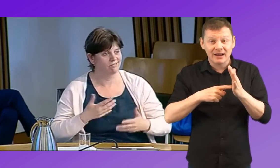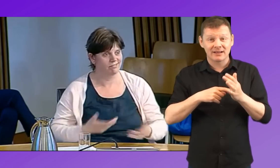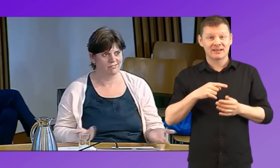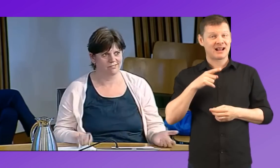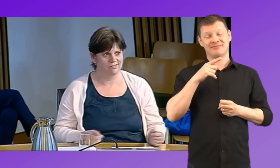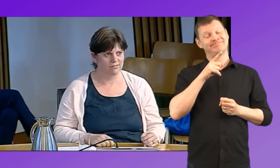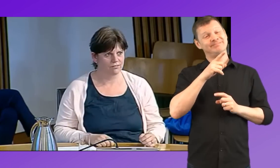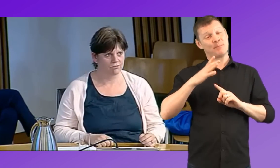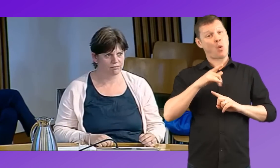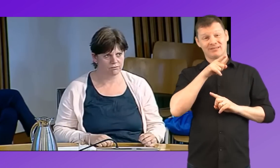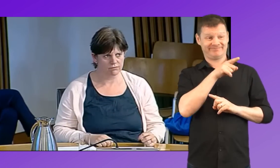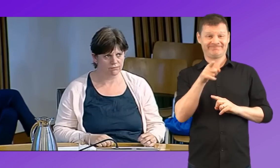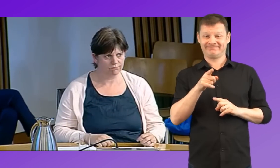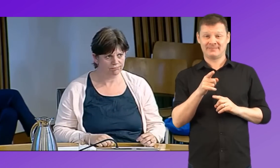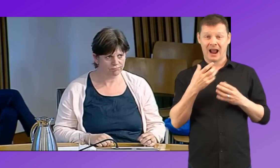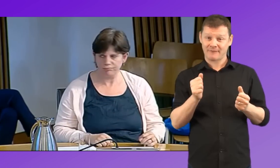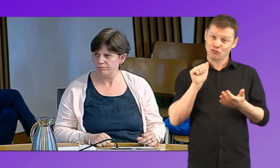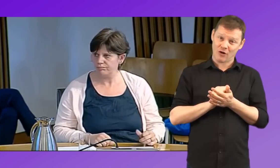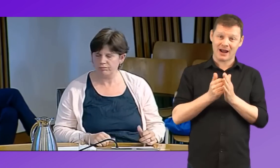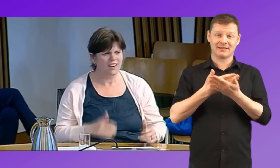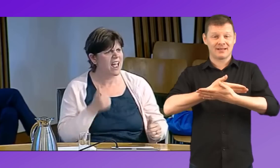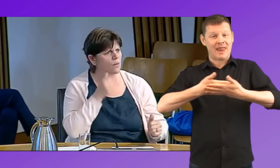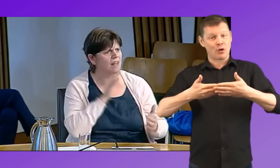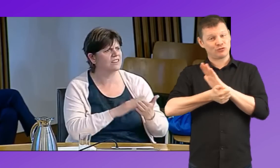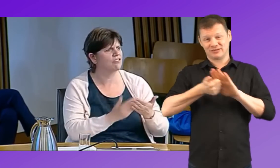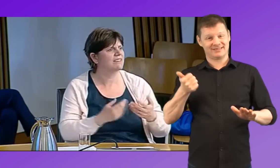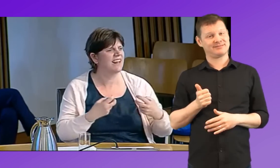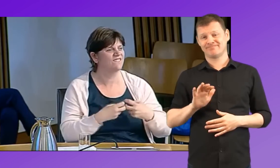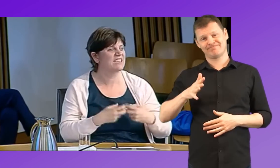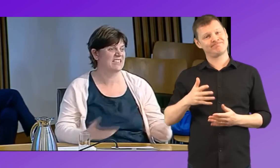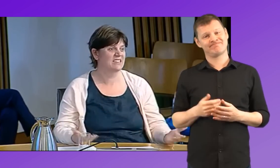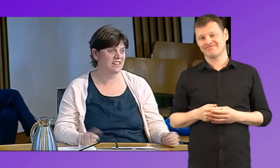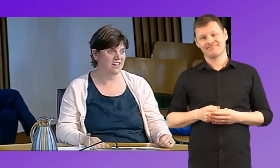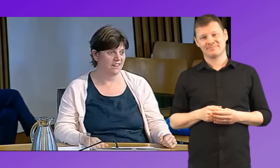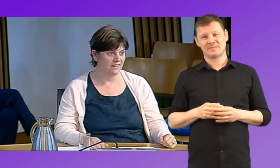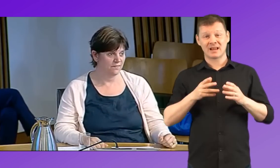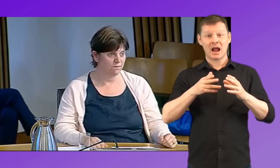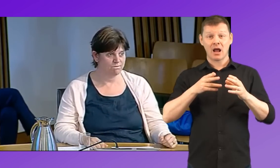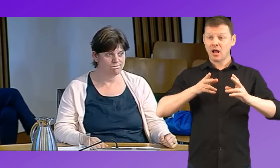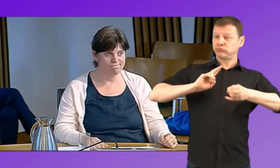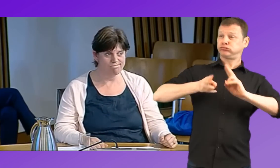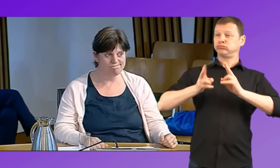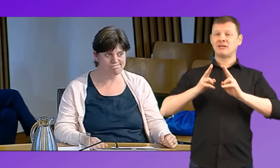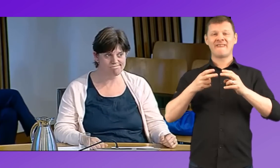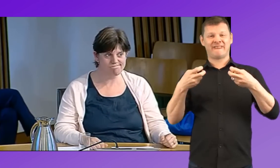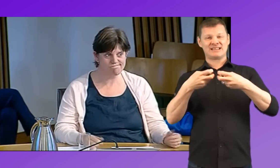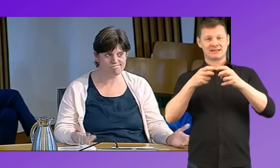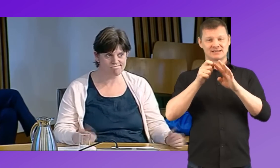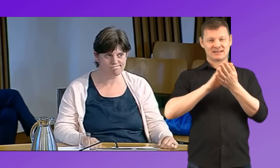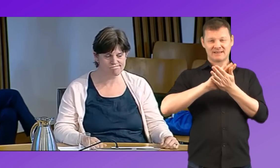And they don't have fundamentally and crucially the language skills to perform their job. So, I mean, how could you try? How can you interpret physics if you